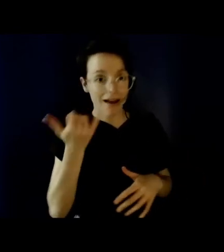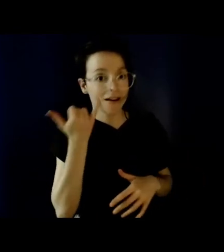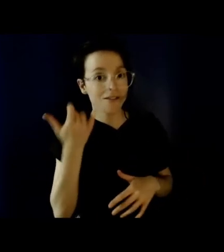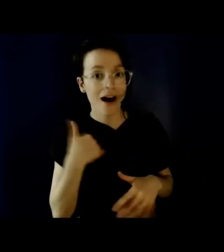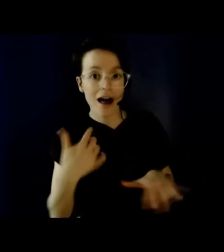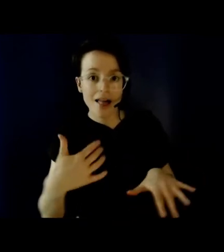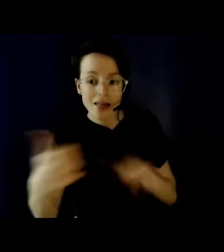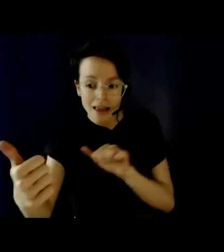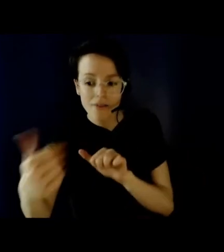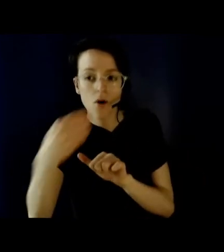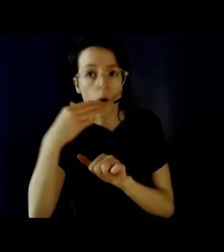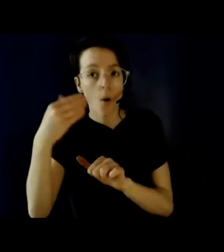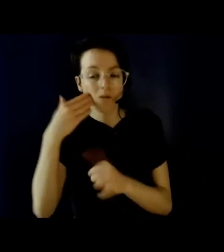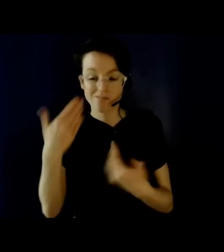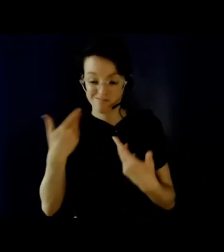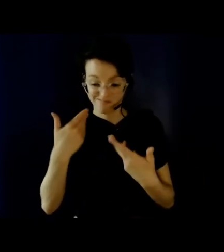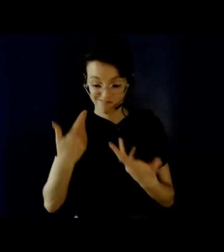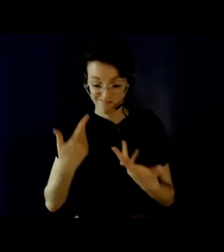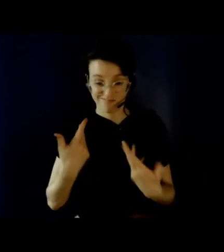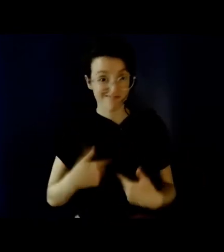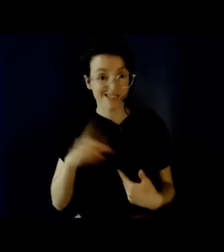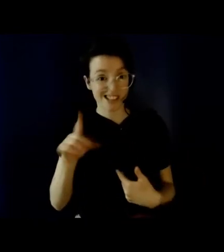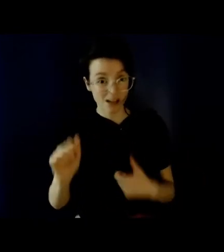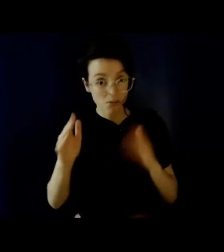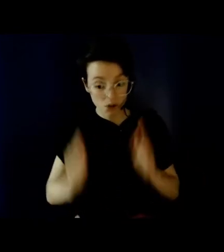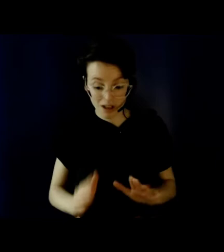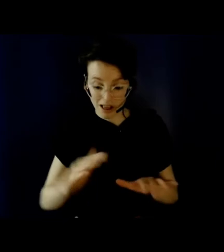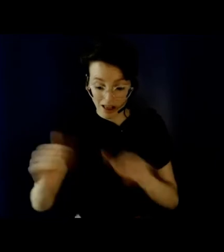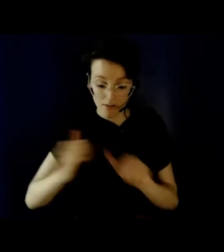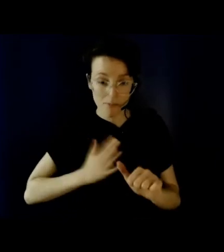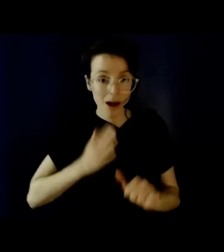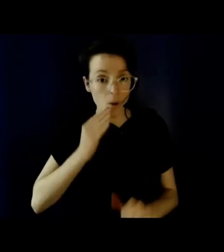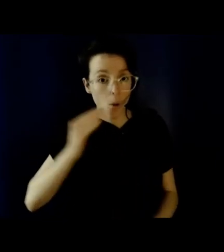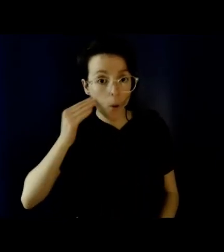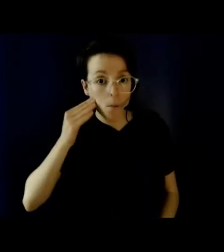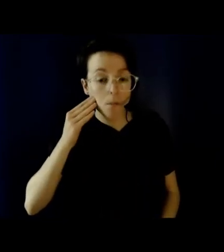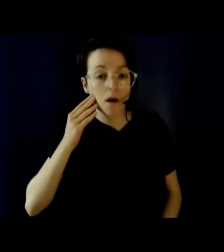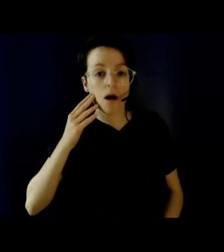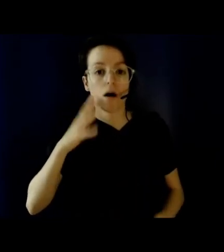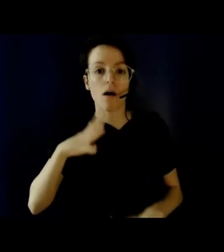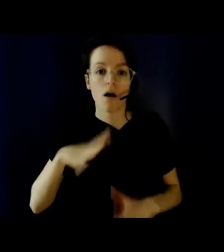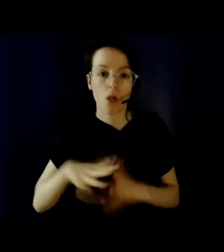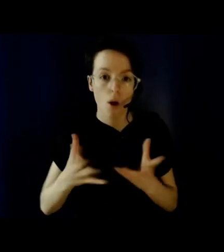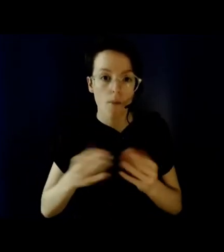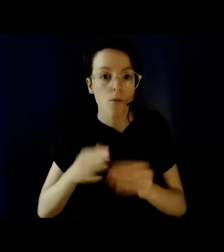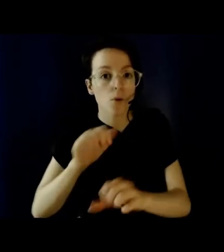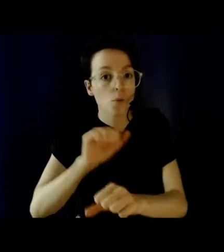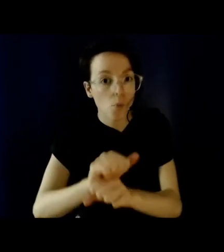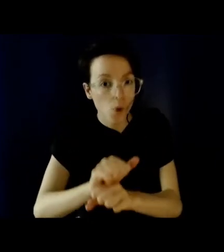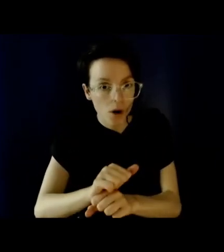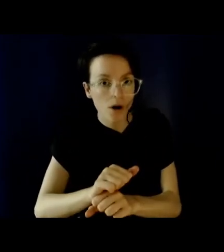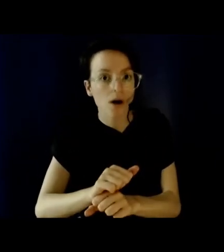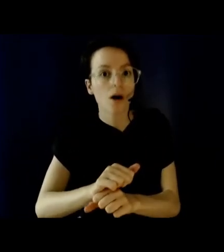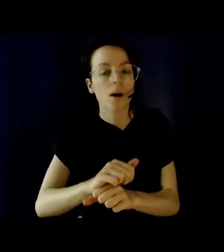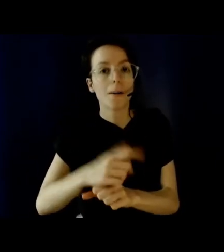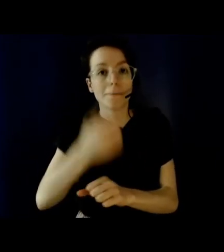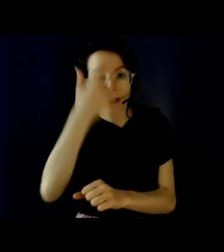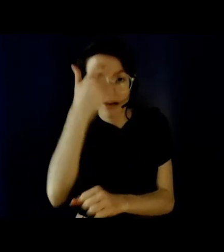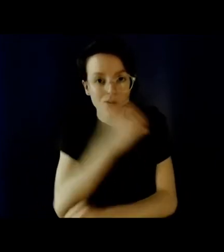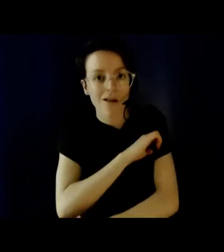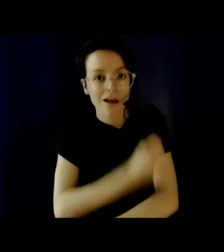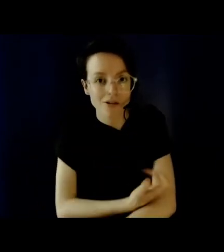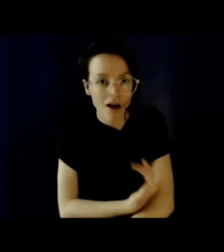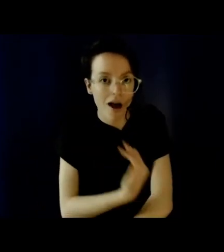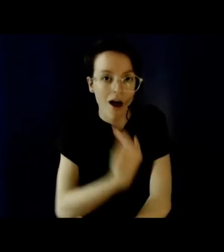that much more work and it comes with a much, much higher mental load than non-disabled people understand or appreciate.